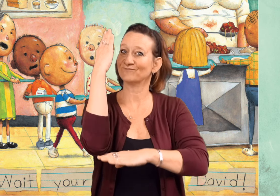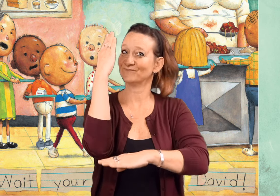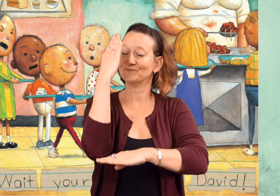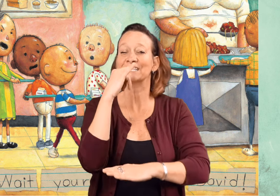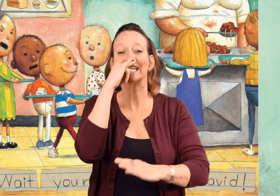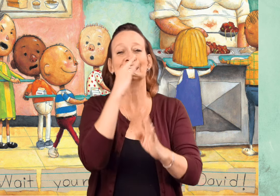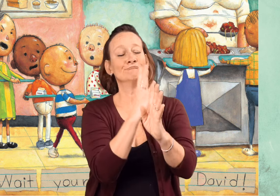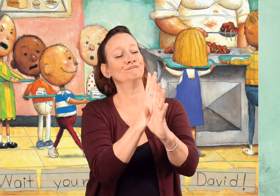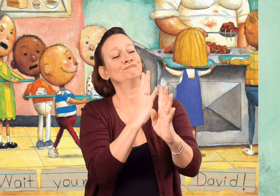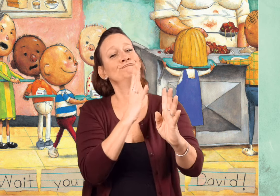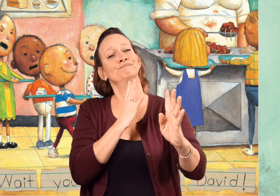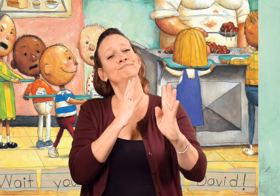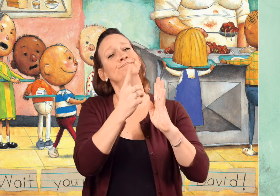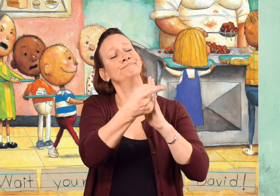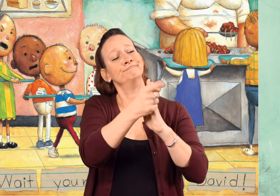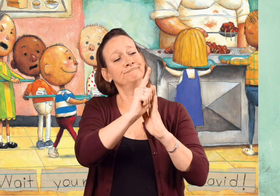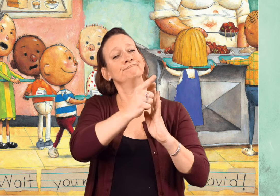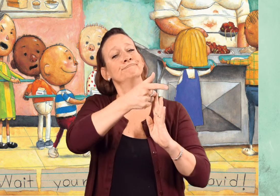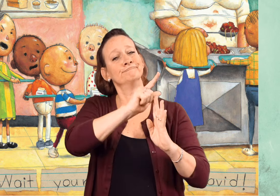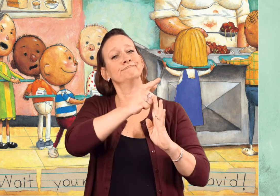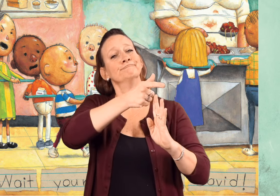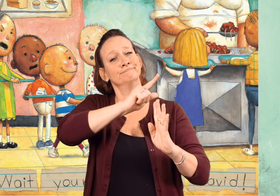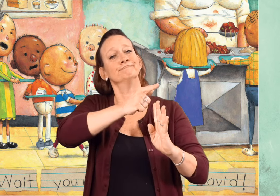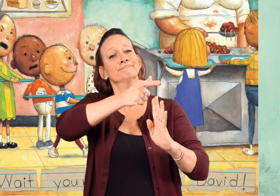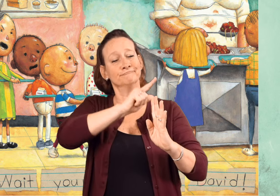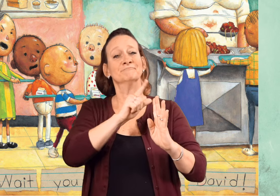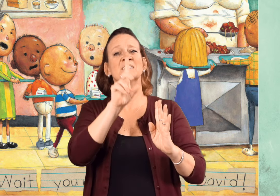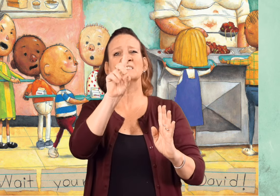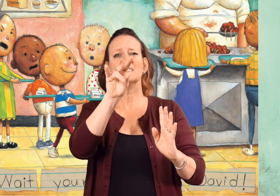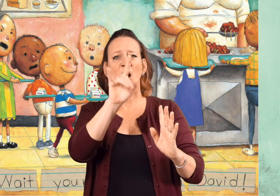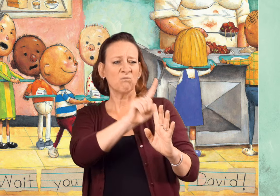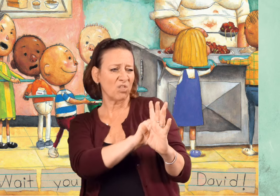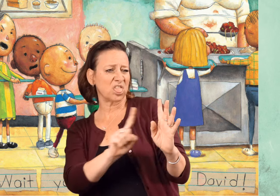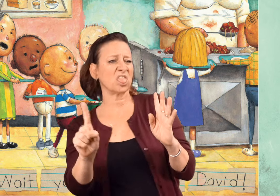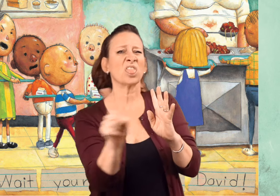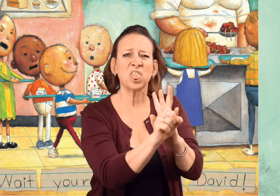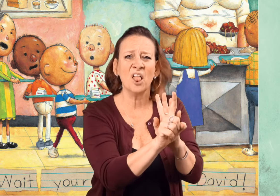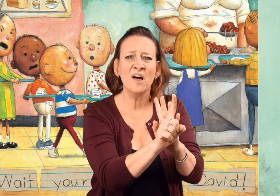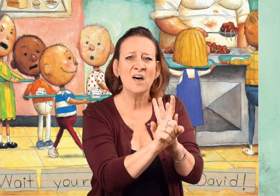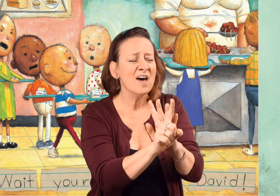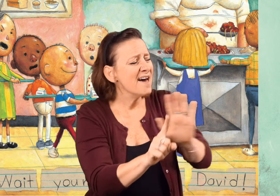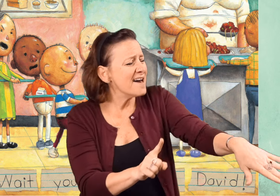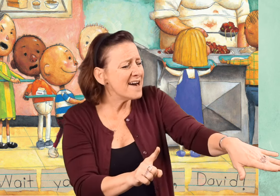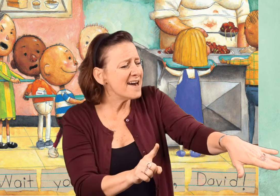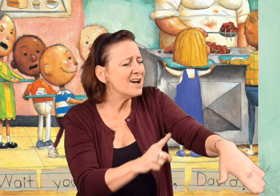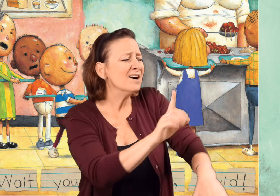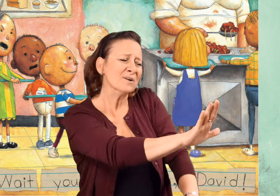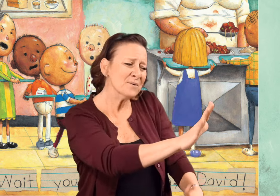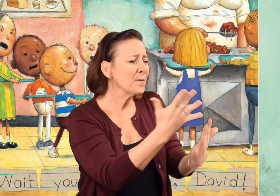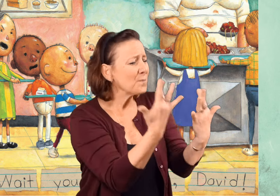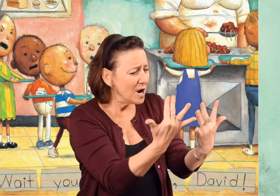At lunch, all the students line up, waiting their turn. David cuts to the front of the line.